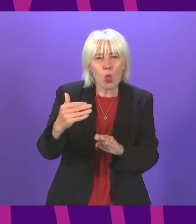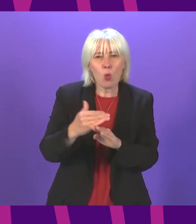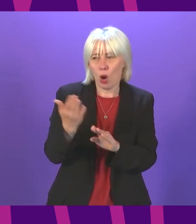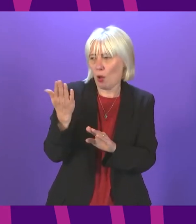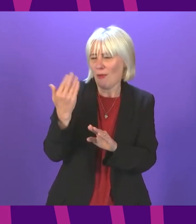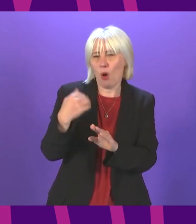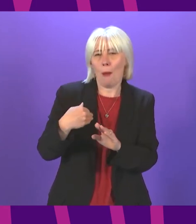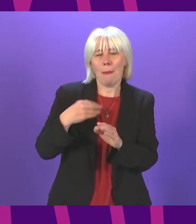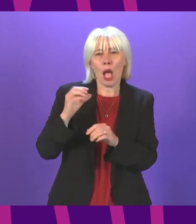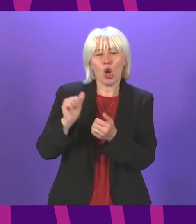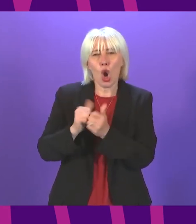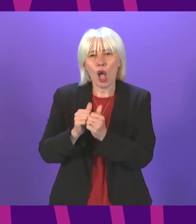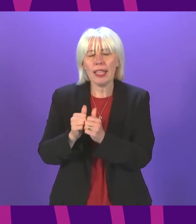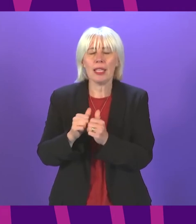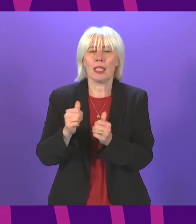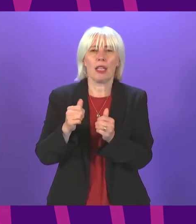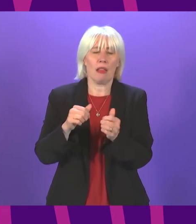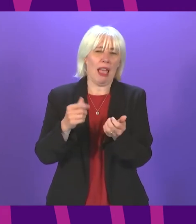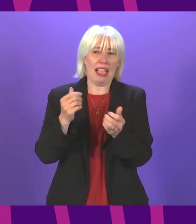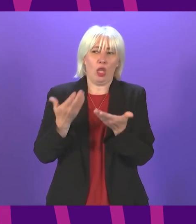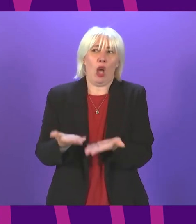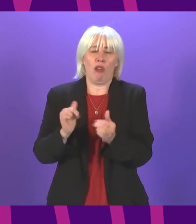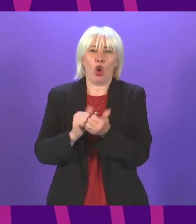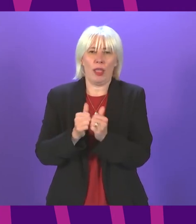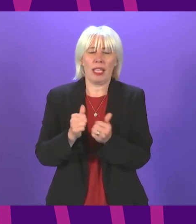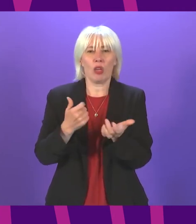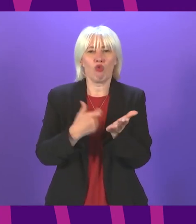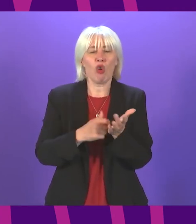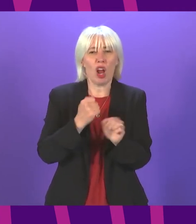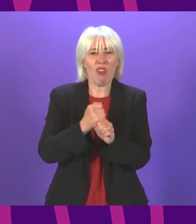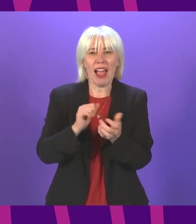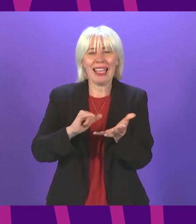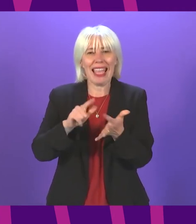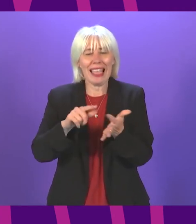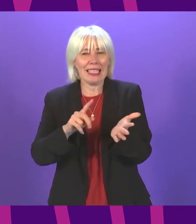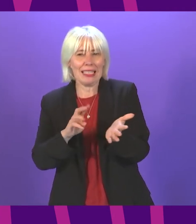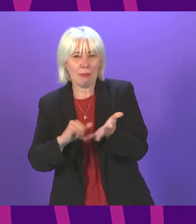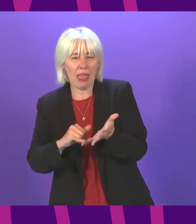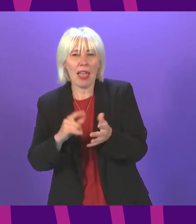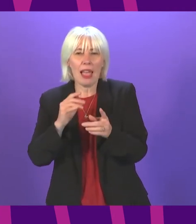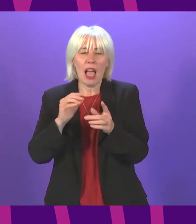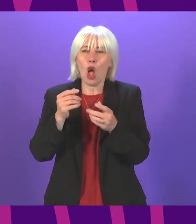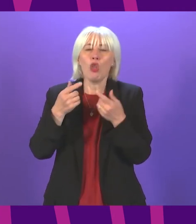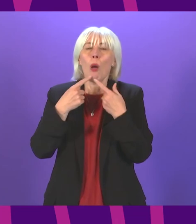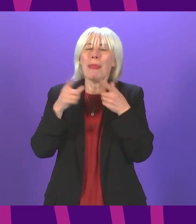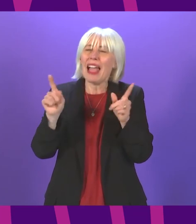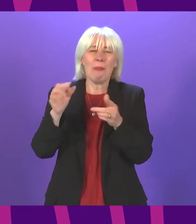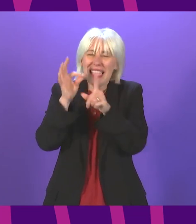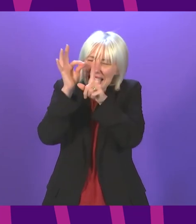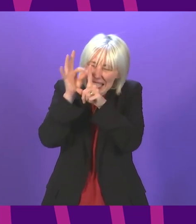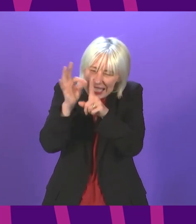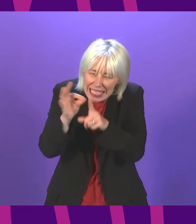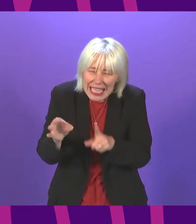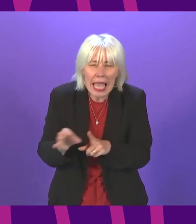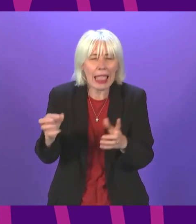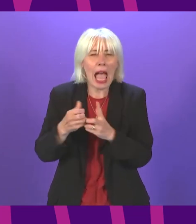Elaine Smith and my current colleague wrote a grant I've been doing because it's not the headlines that matter it's the detail it's the ambition and it's the